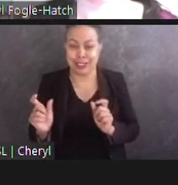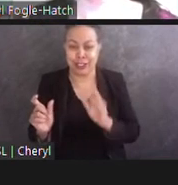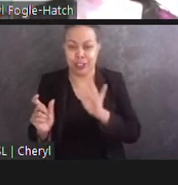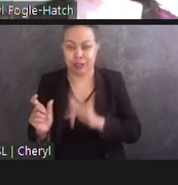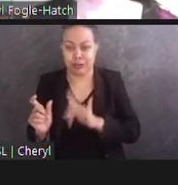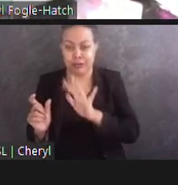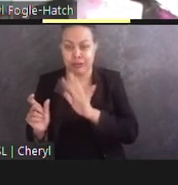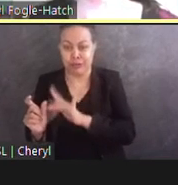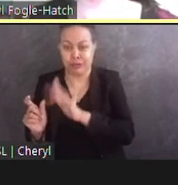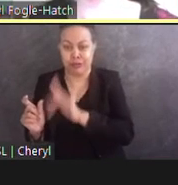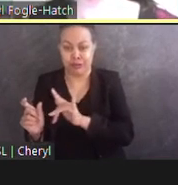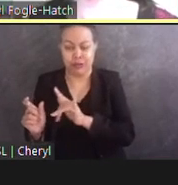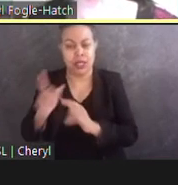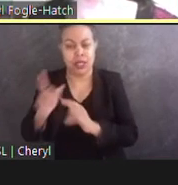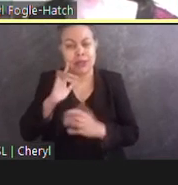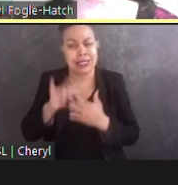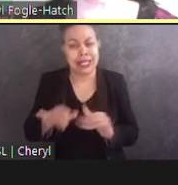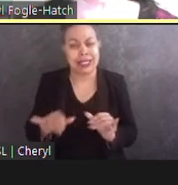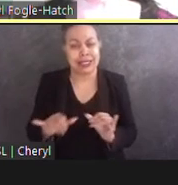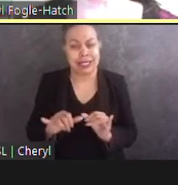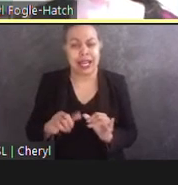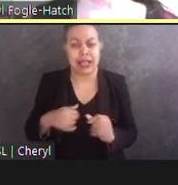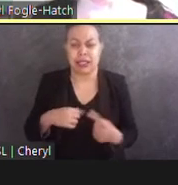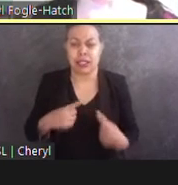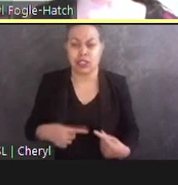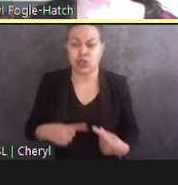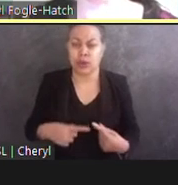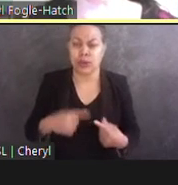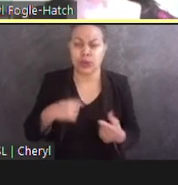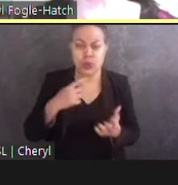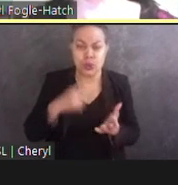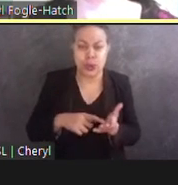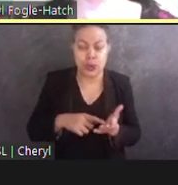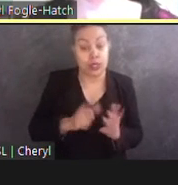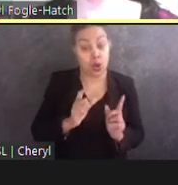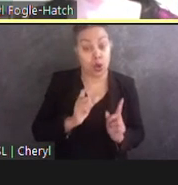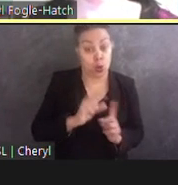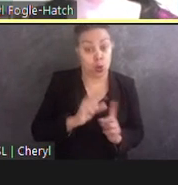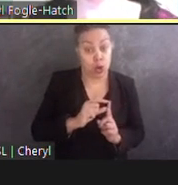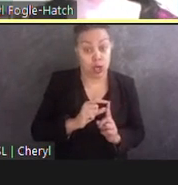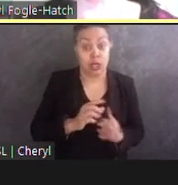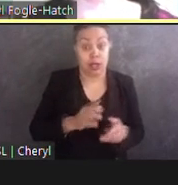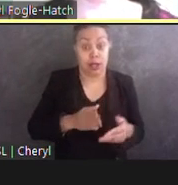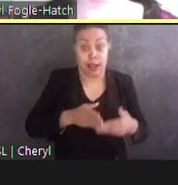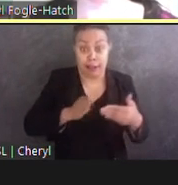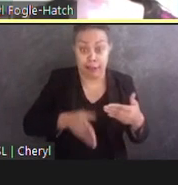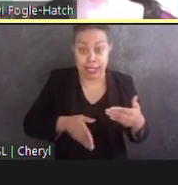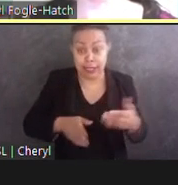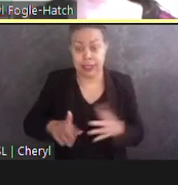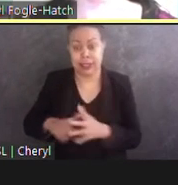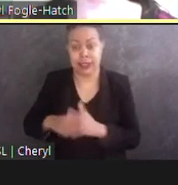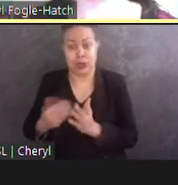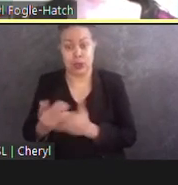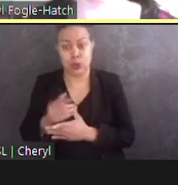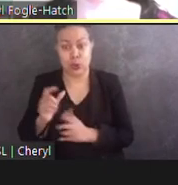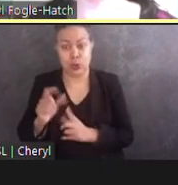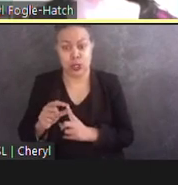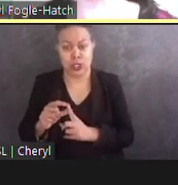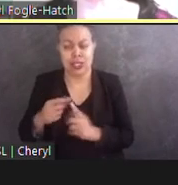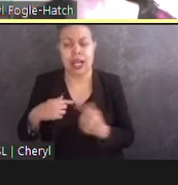where one word stopped and the next one started. Knowing the words in the quote beforehand helped me solve the